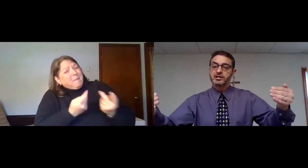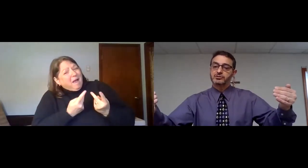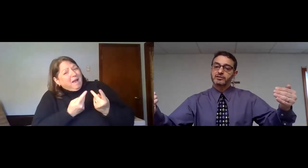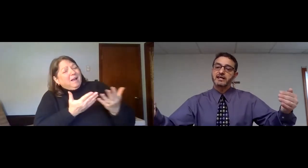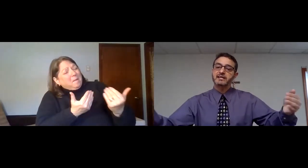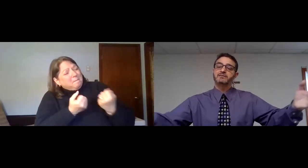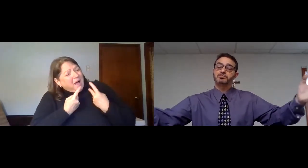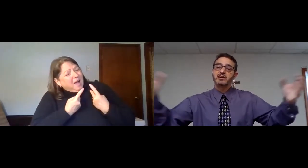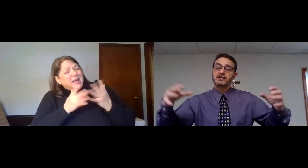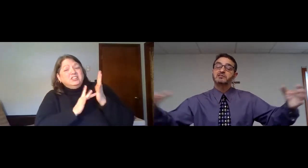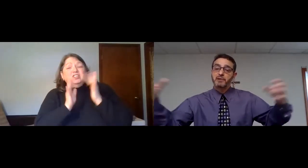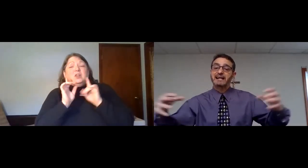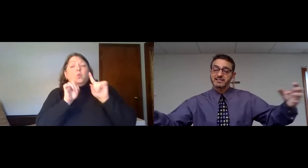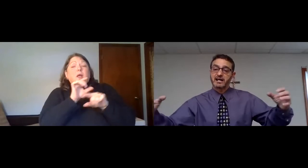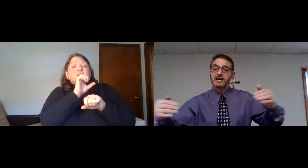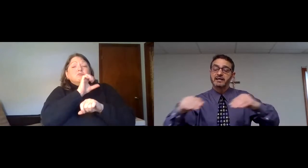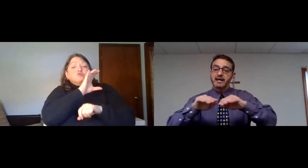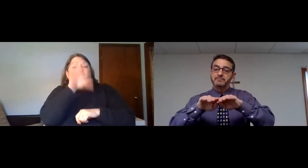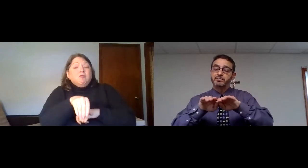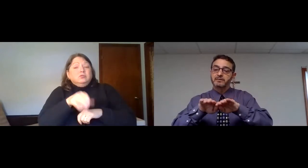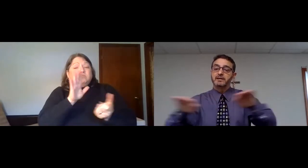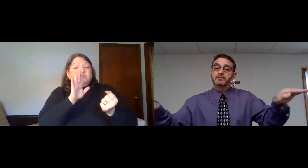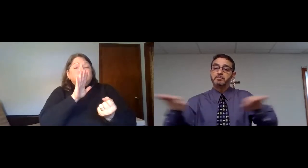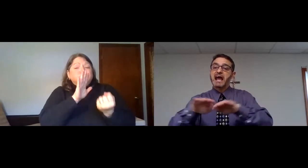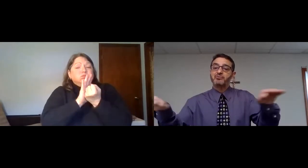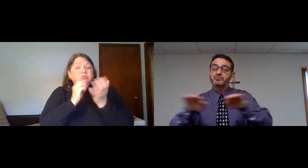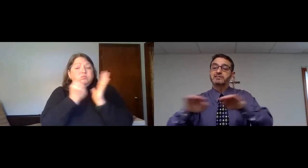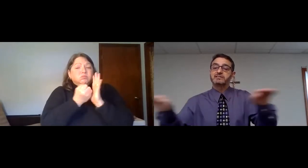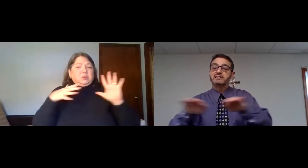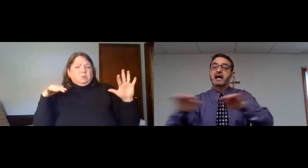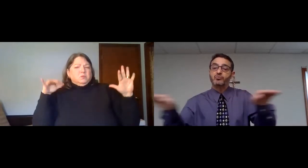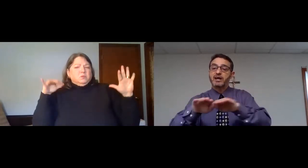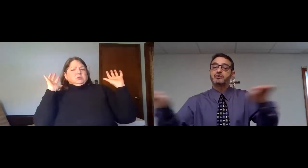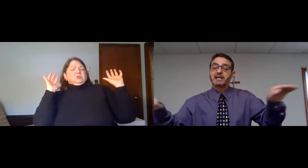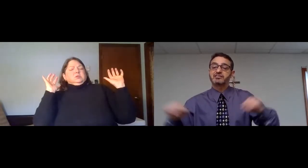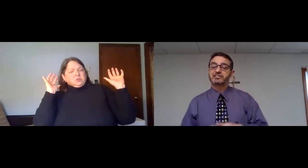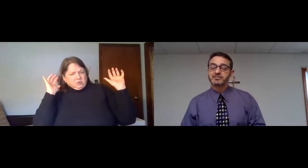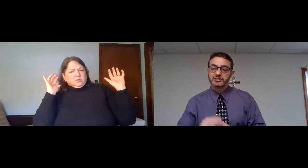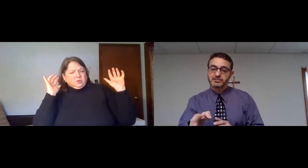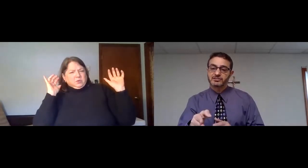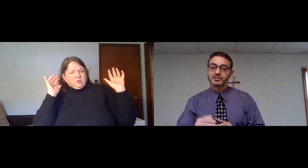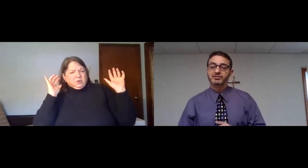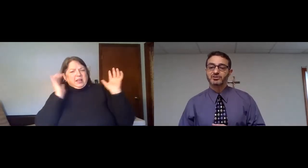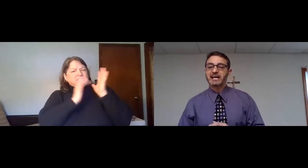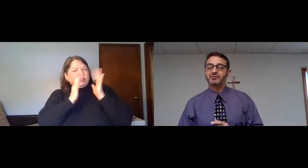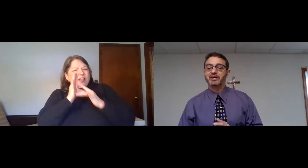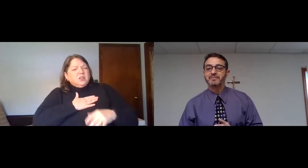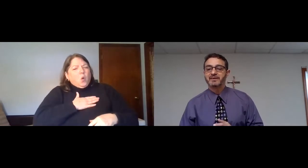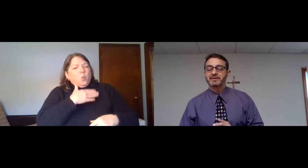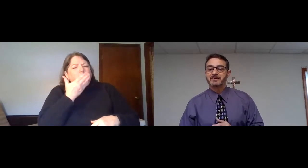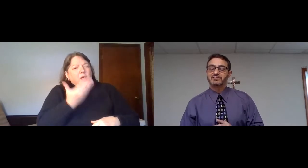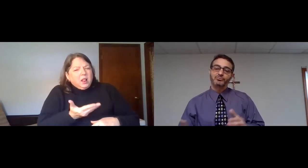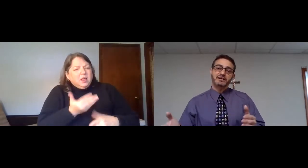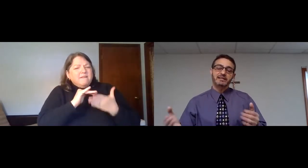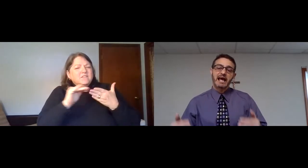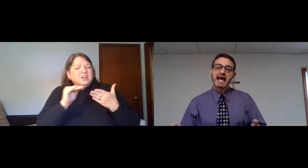cross so that he can bring us back to God and put up the barrier was in our way with our sin. Jesus took that away.